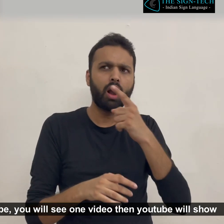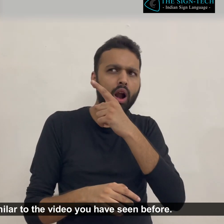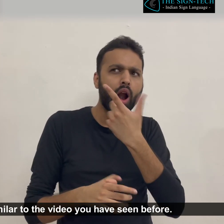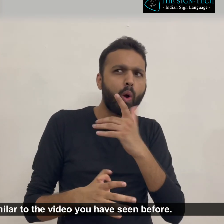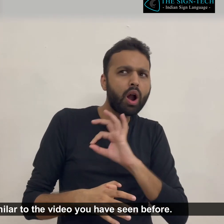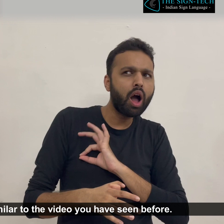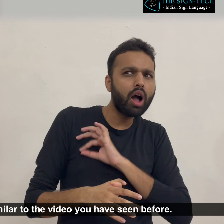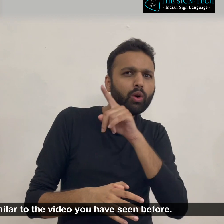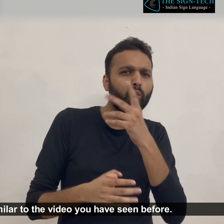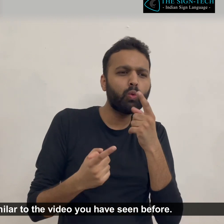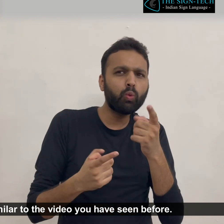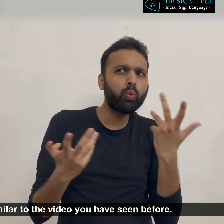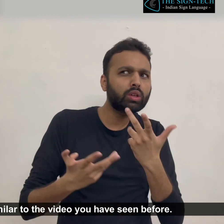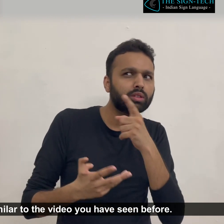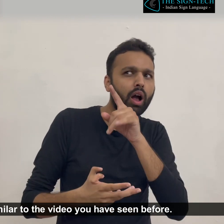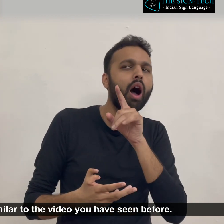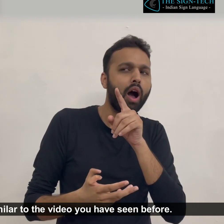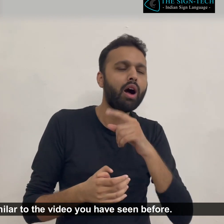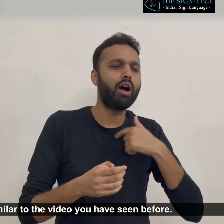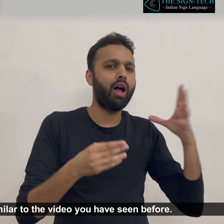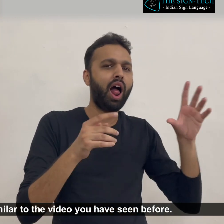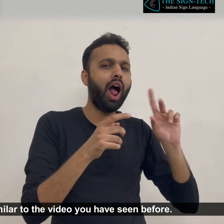The video is similar to the video you have seen before.